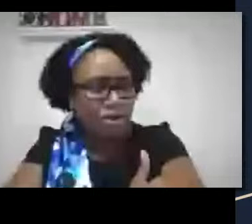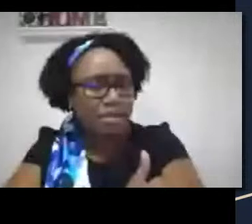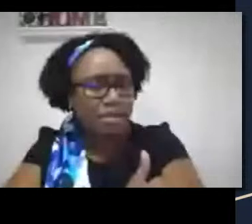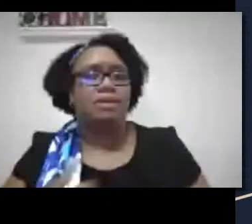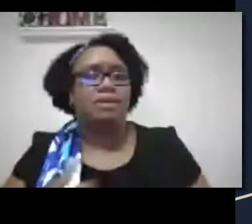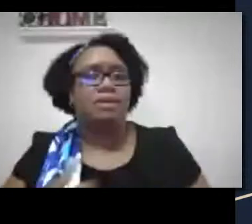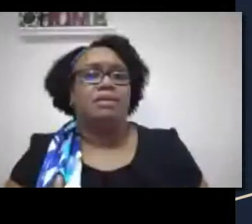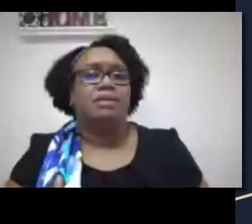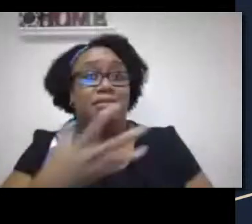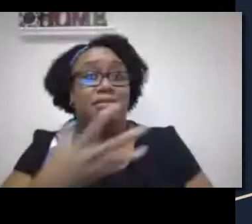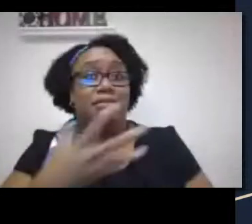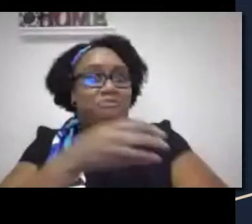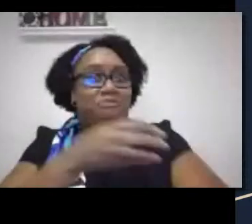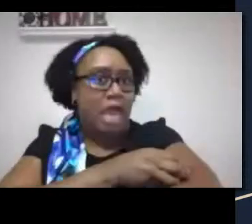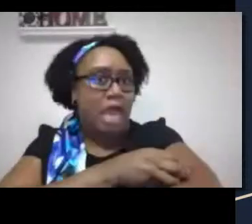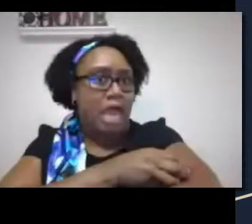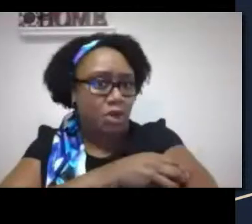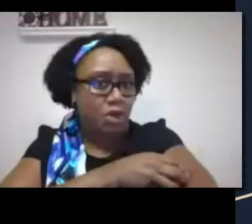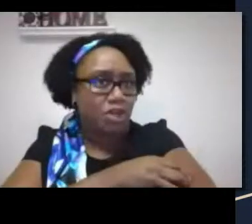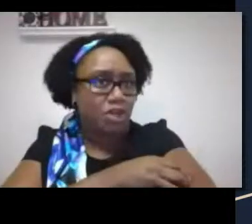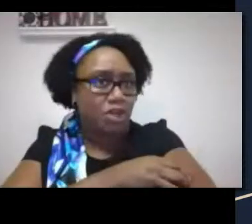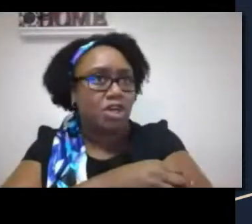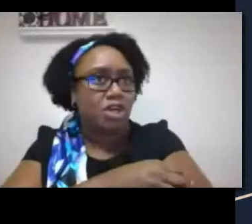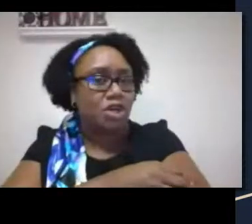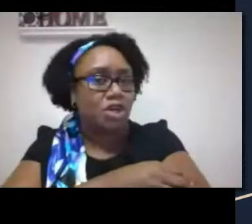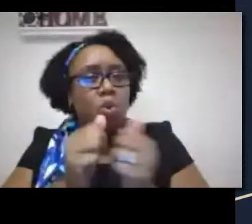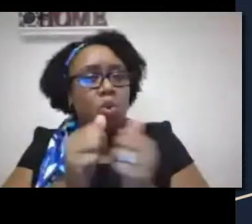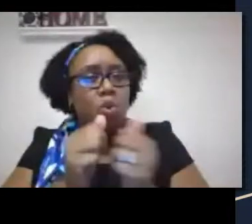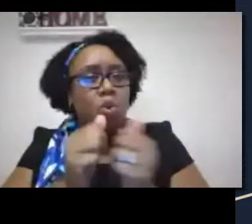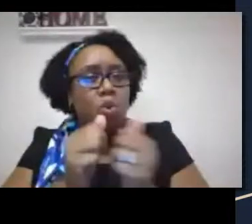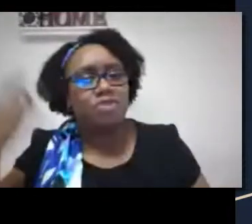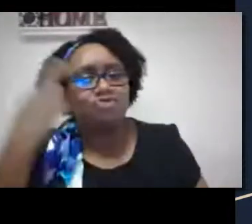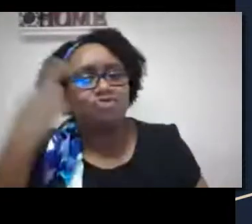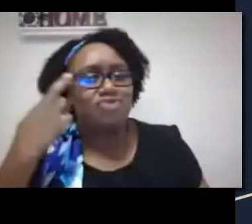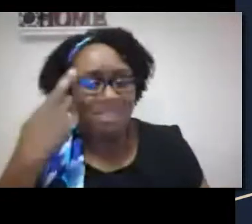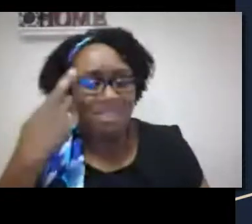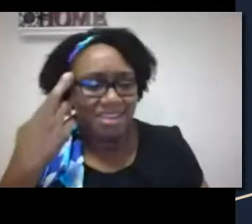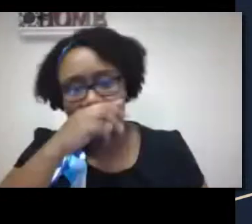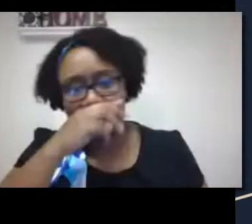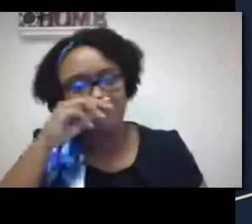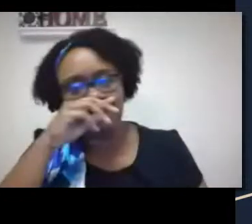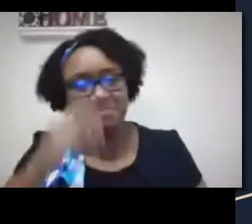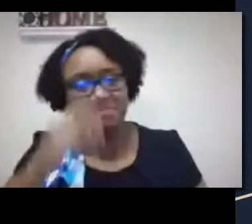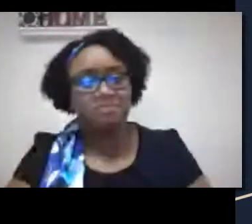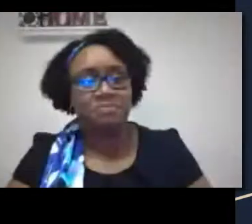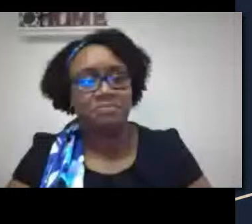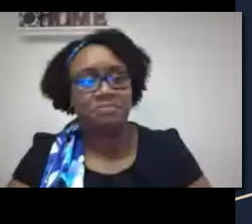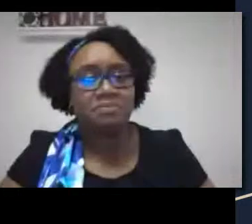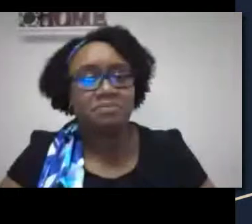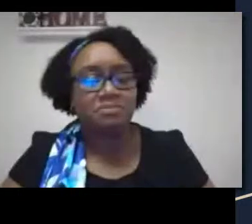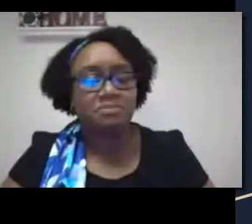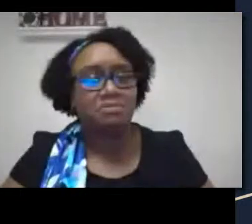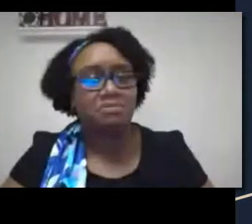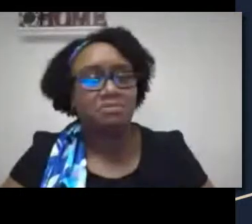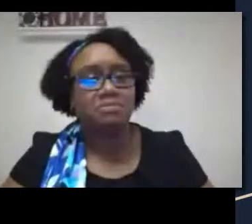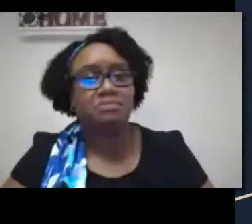As audiologists, we are included in that medical home. We